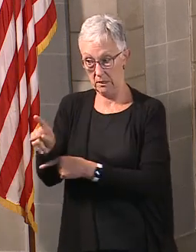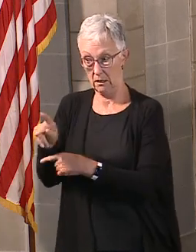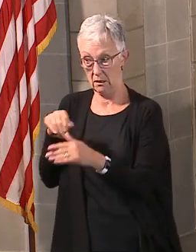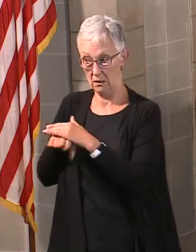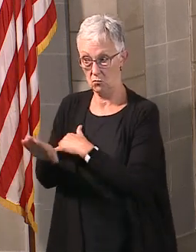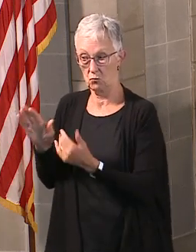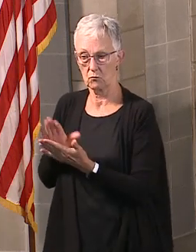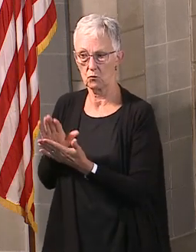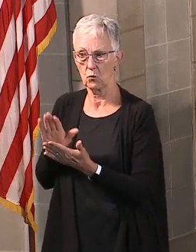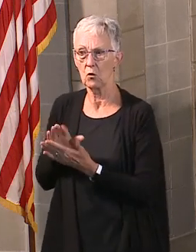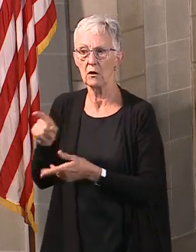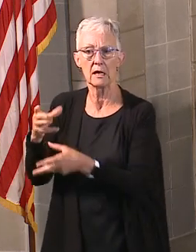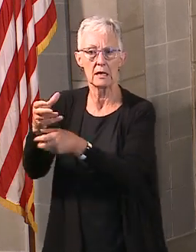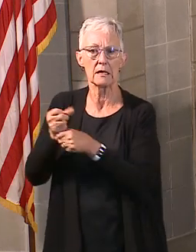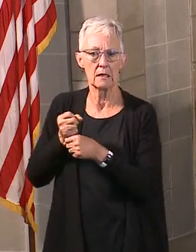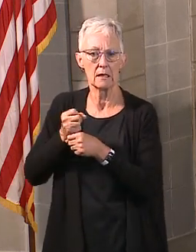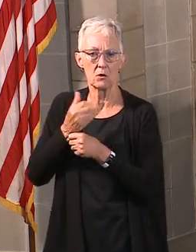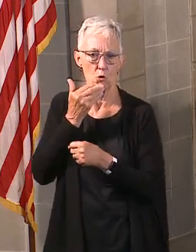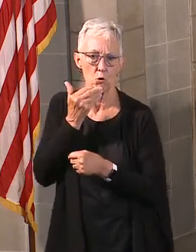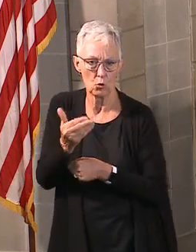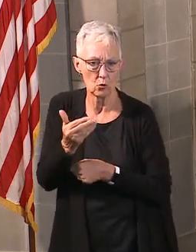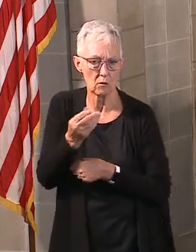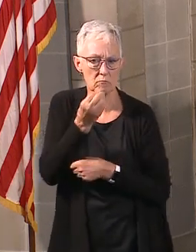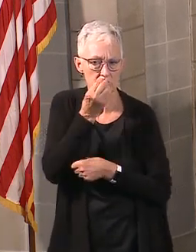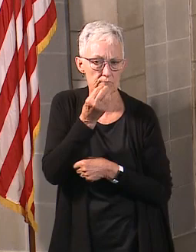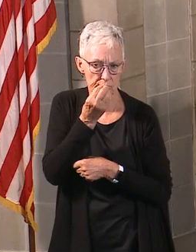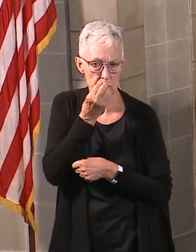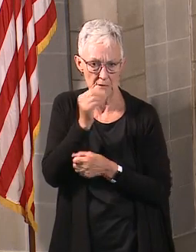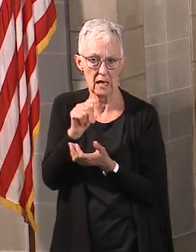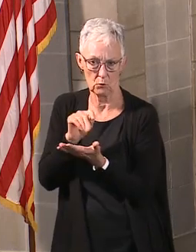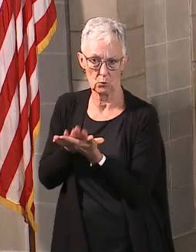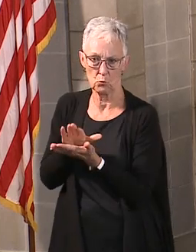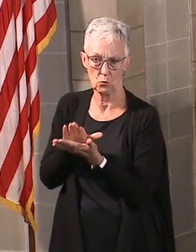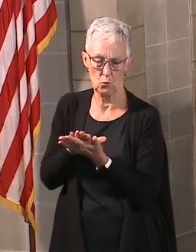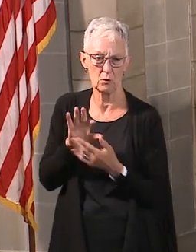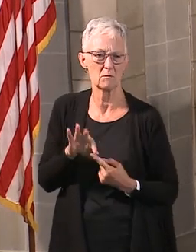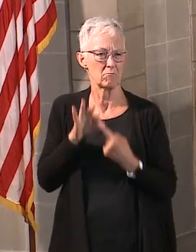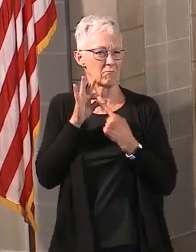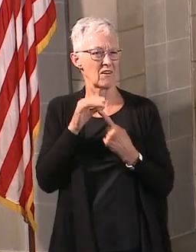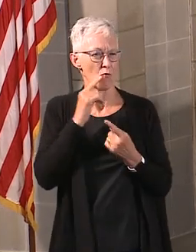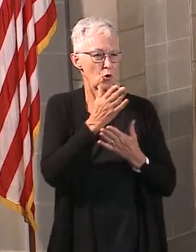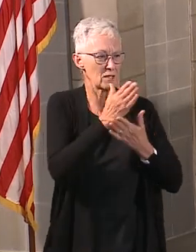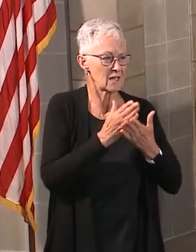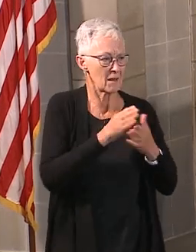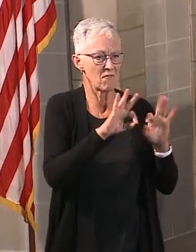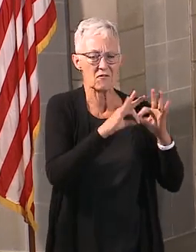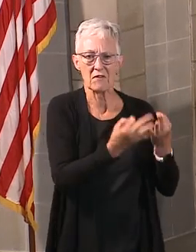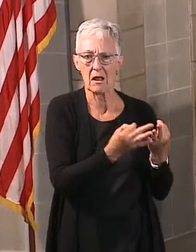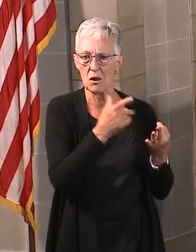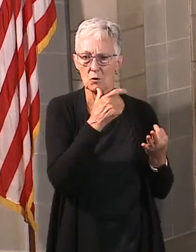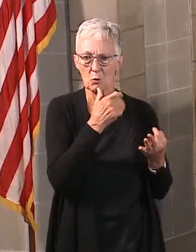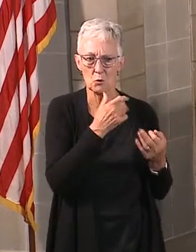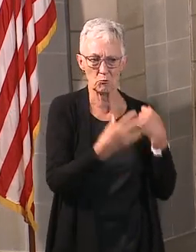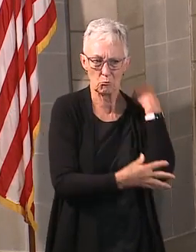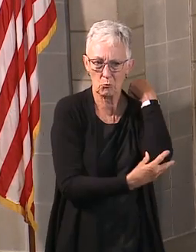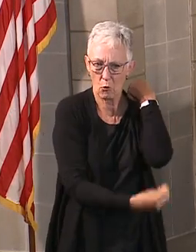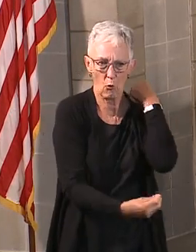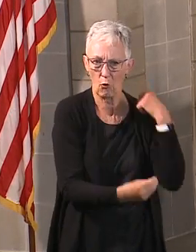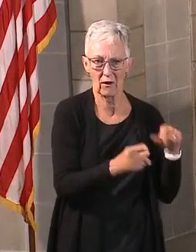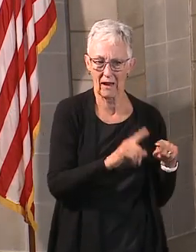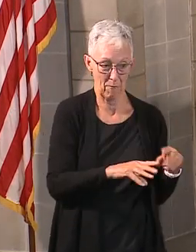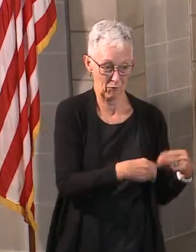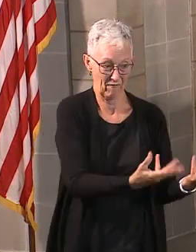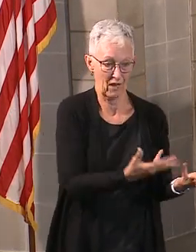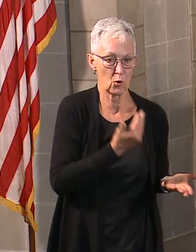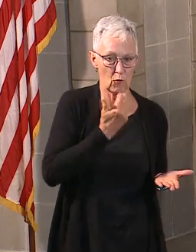especially for those kids who are in, you know, nutritional and unstable environments, schools play an important role in providing that nutrition. So